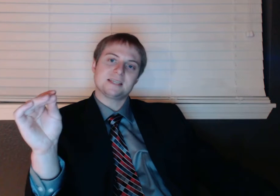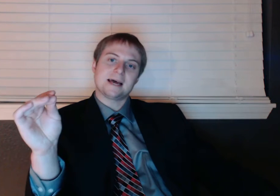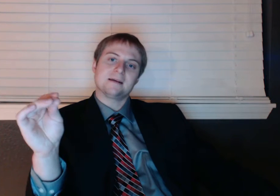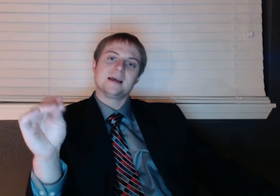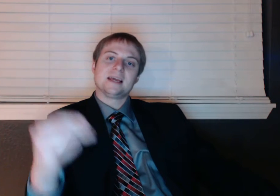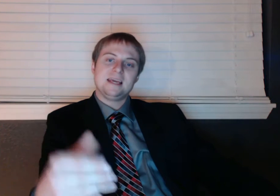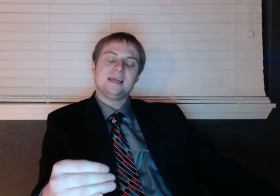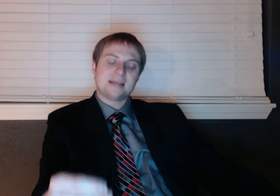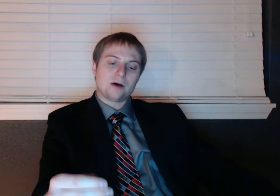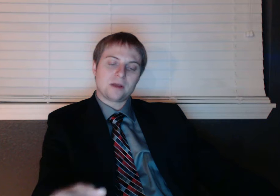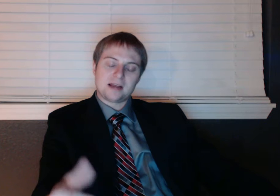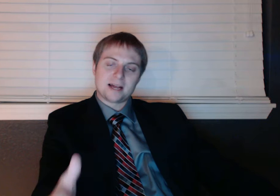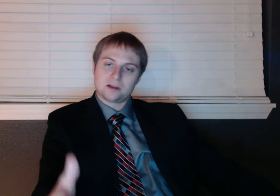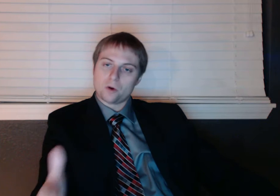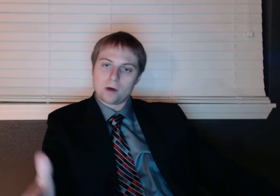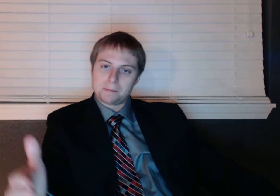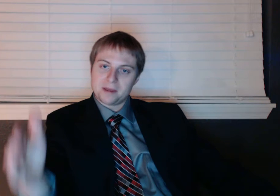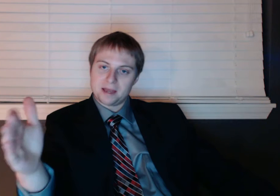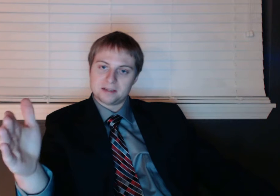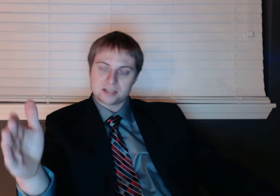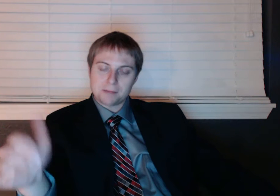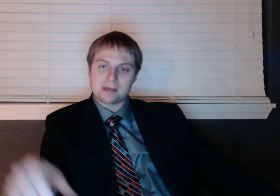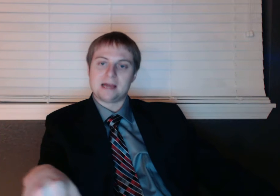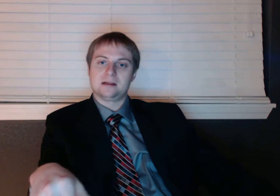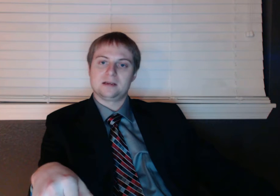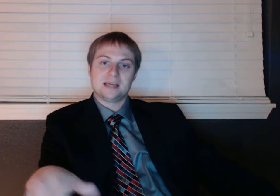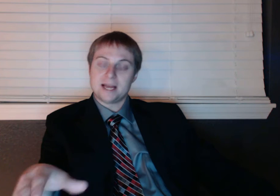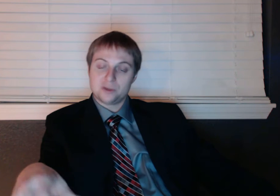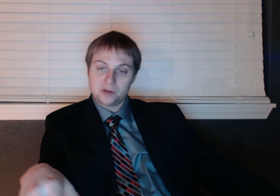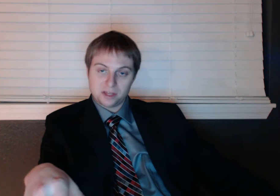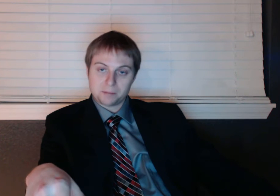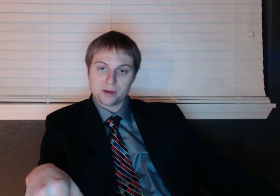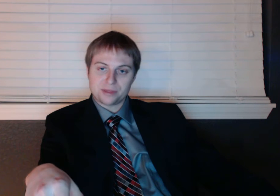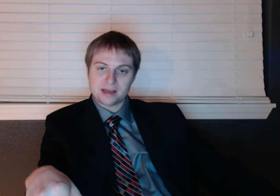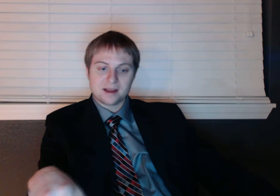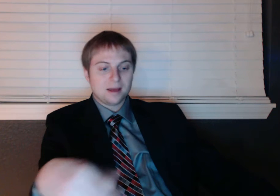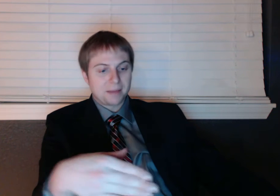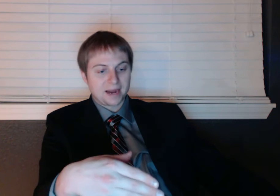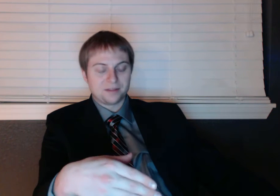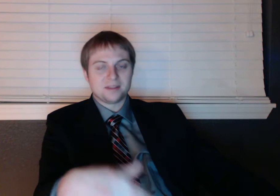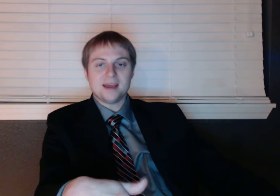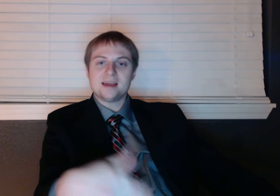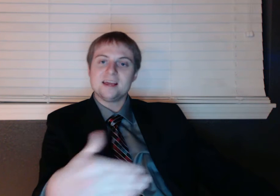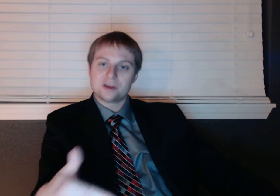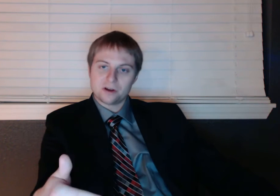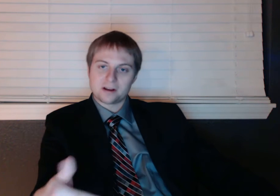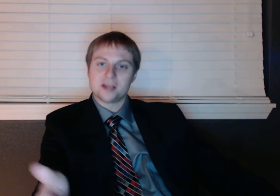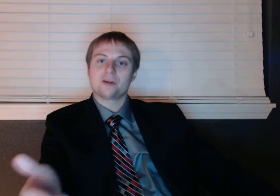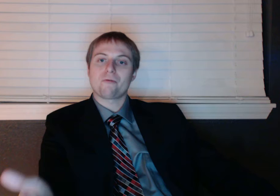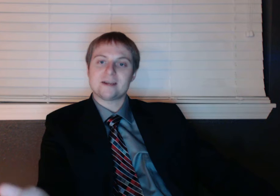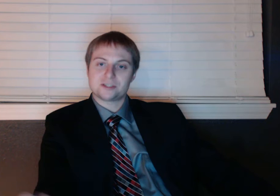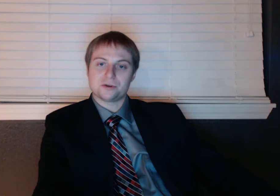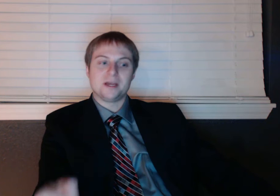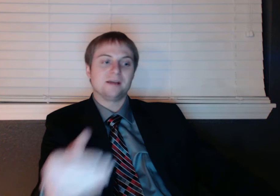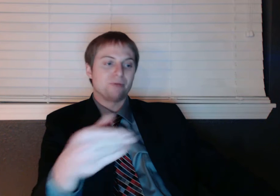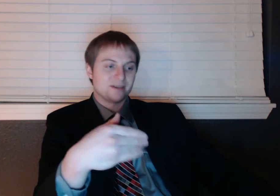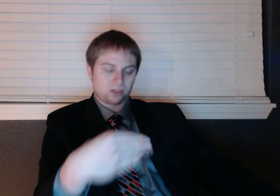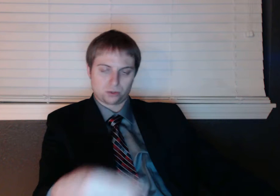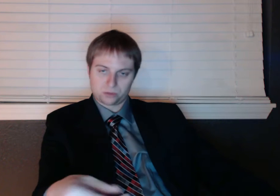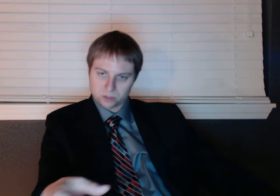sees that, he now cannot go up and stop that. He can't do anything about that. Back in the day, he could. He could arrest her. He could bring in social